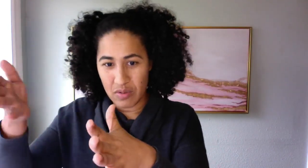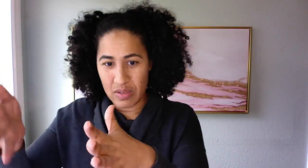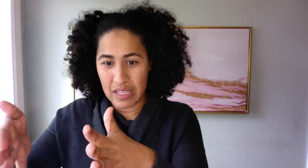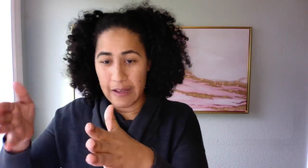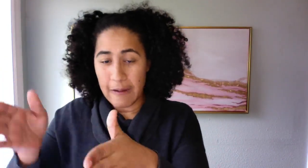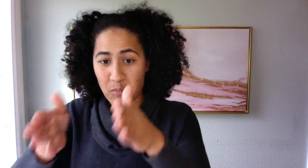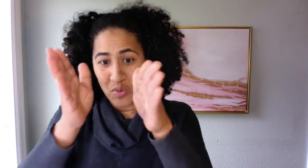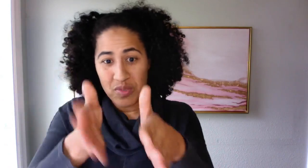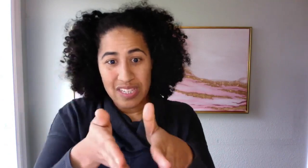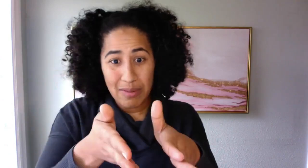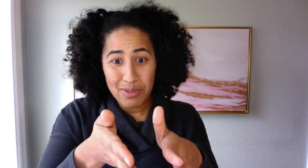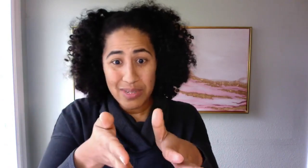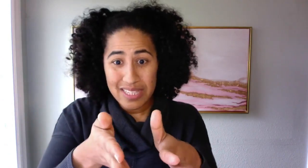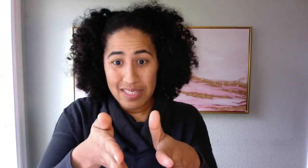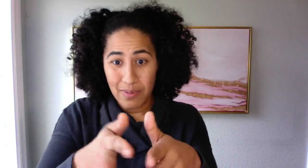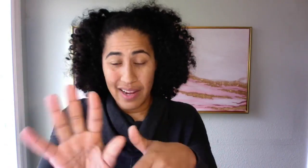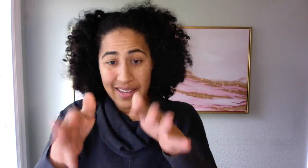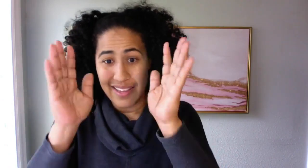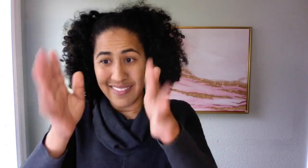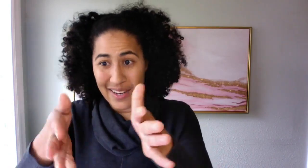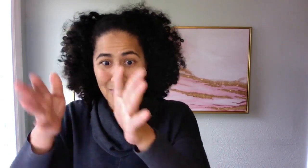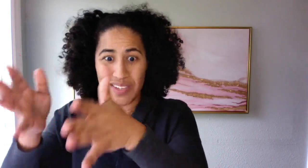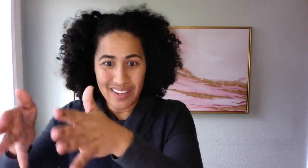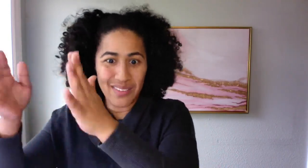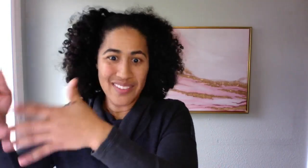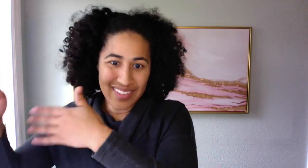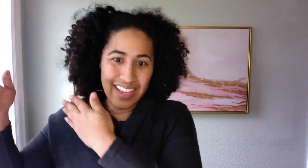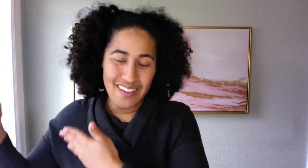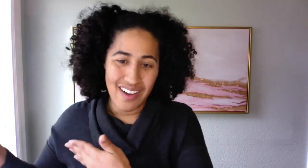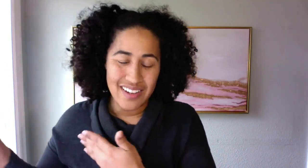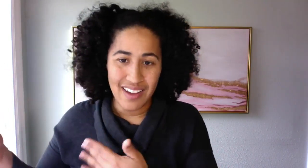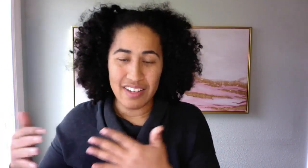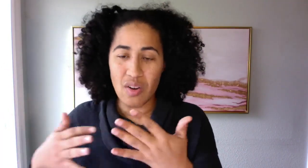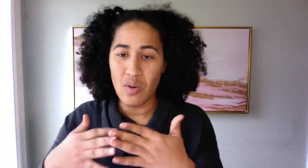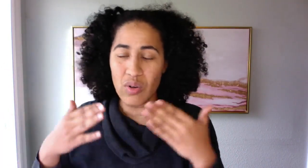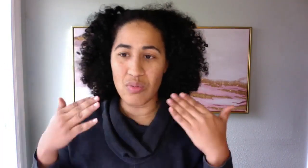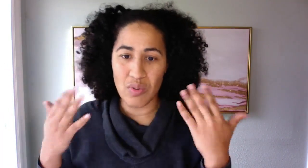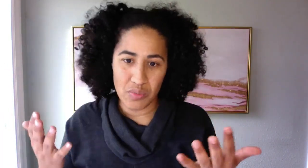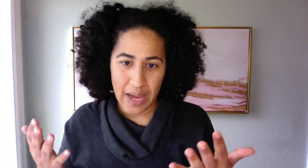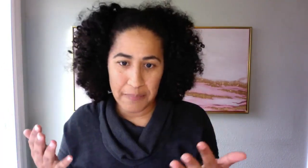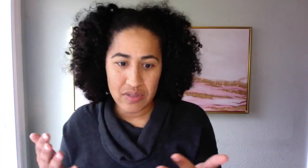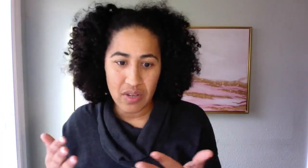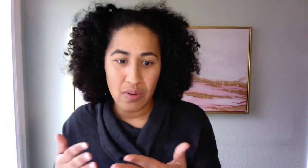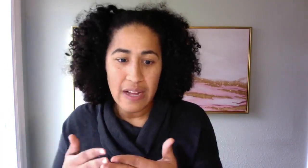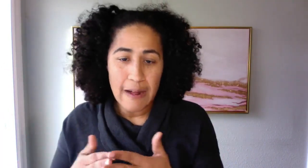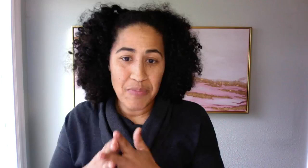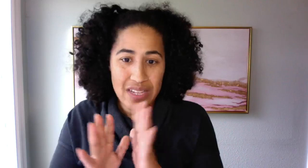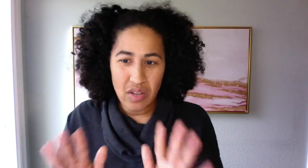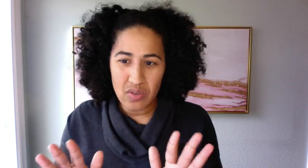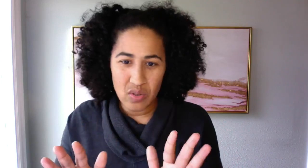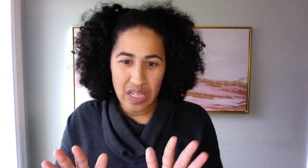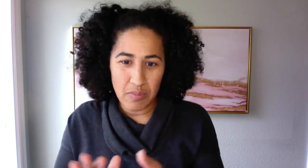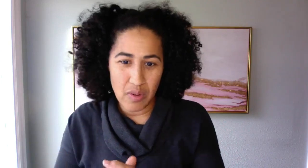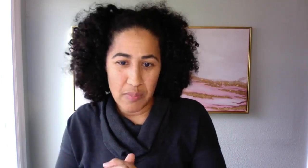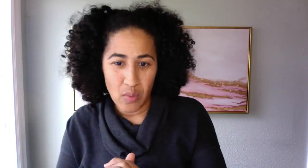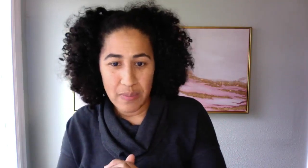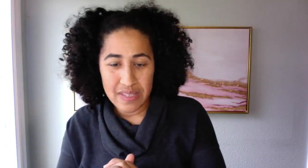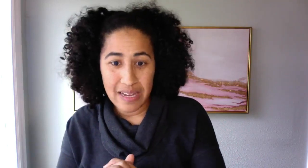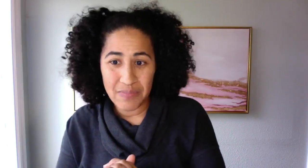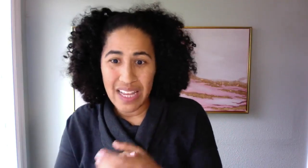really, we're today we're doing this brain and then, you know, and on and on a whole roadmap. So that's also available on my website. And